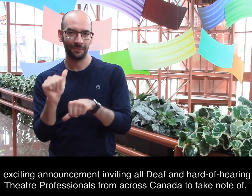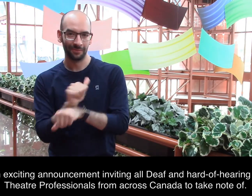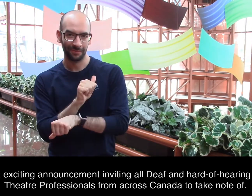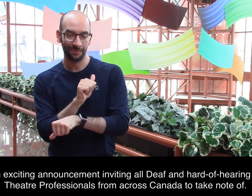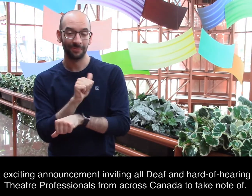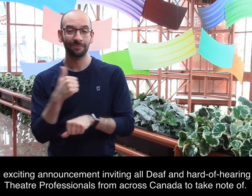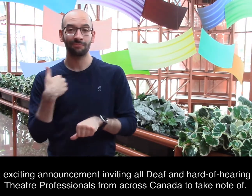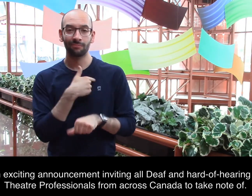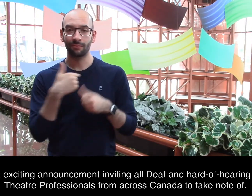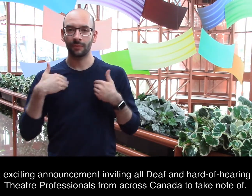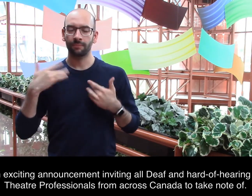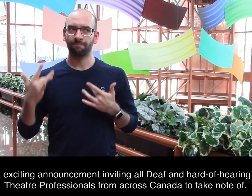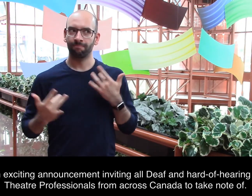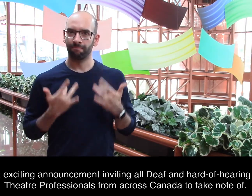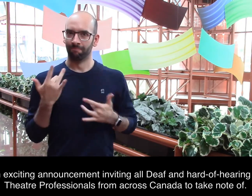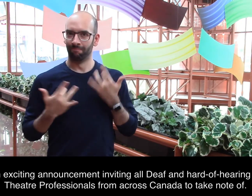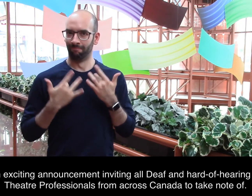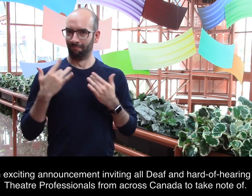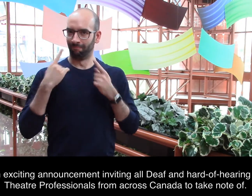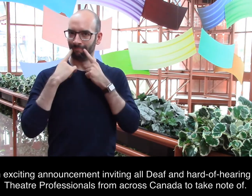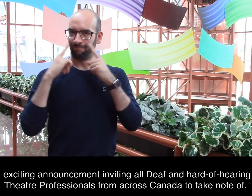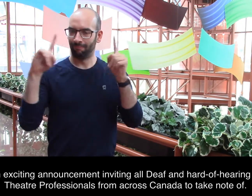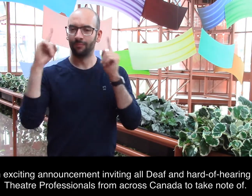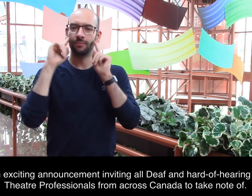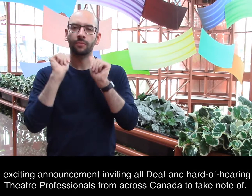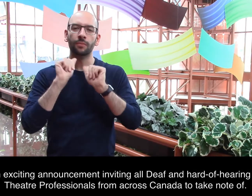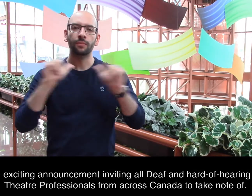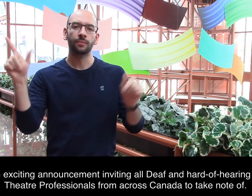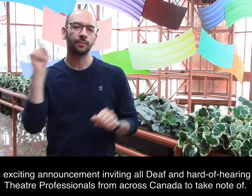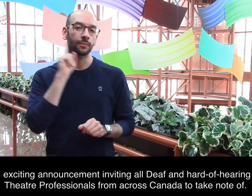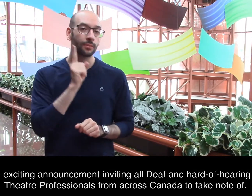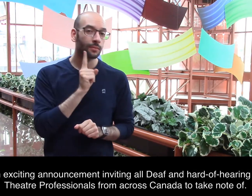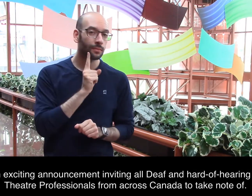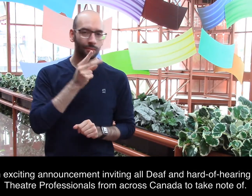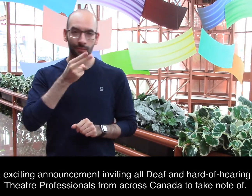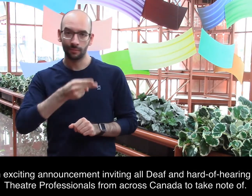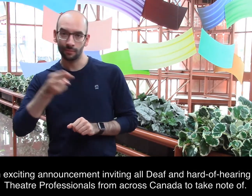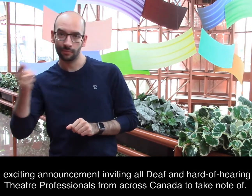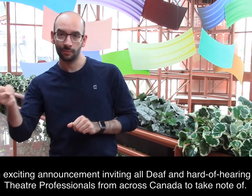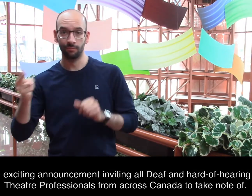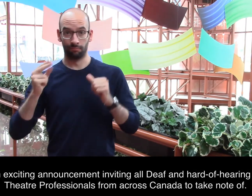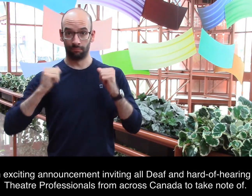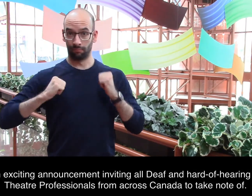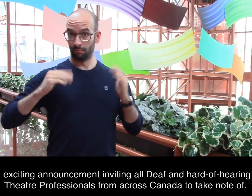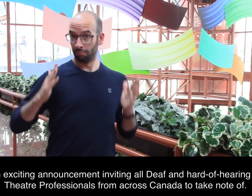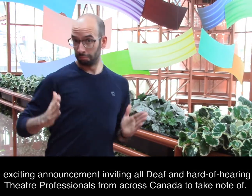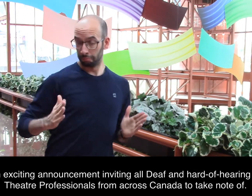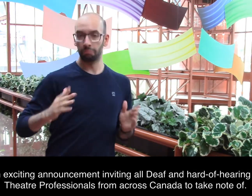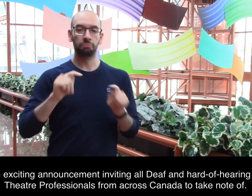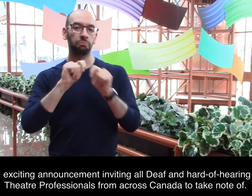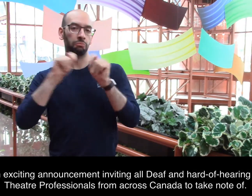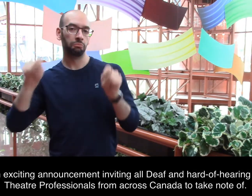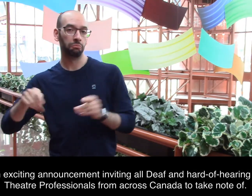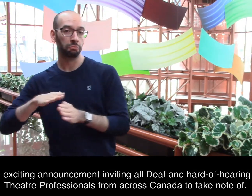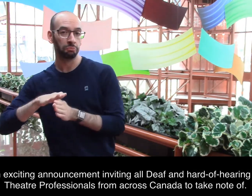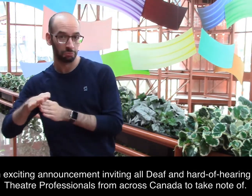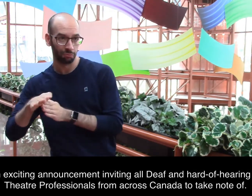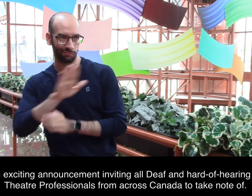inviting all deaf and hard-of-hearing actors and theatre professionals from across Canada to take note of.